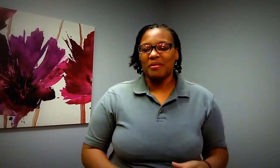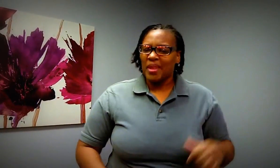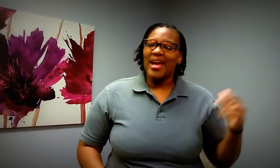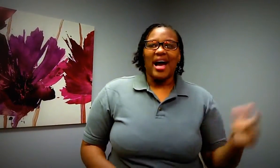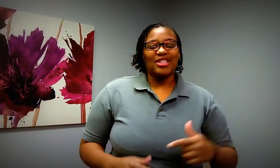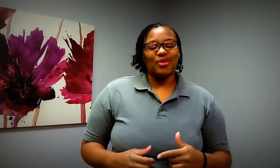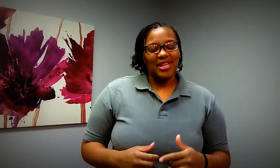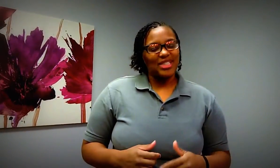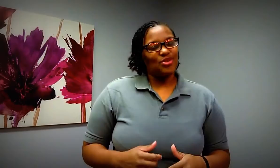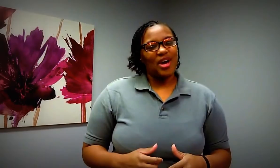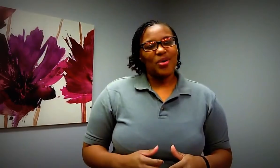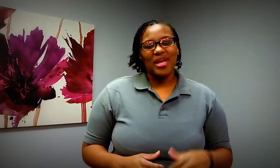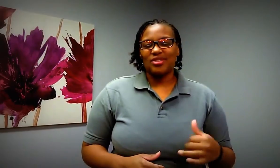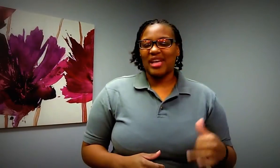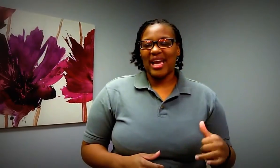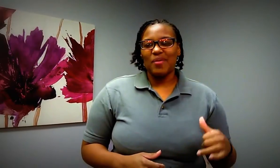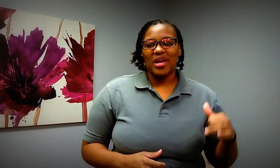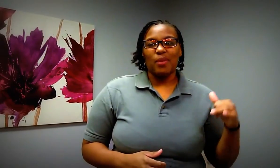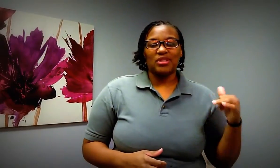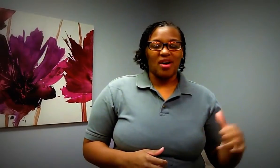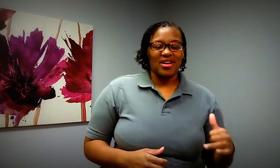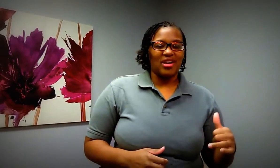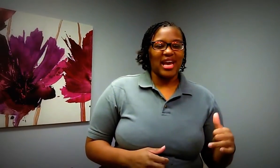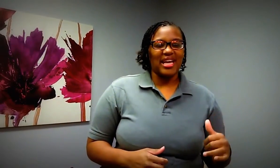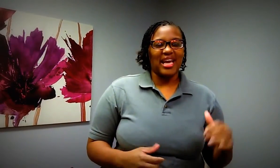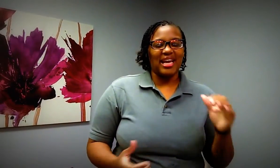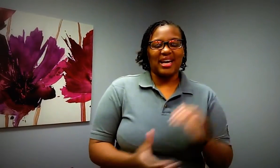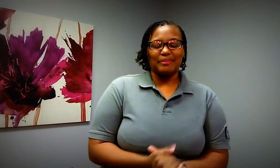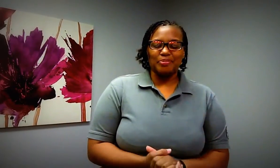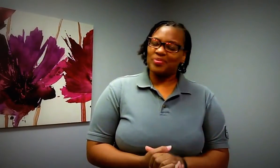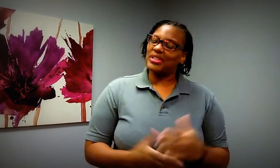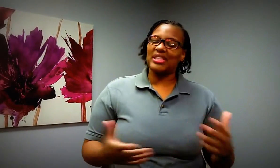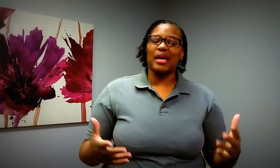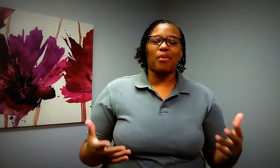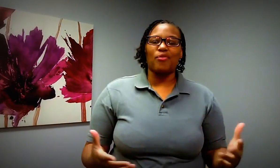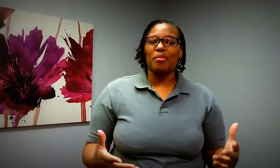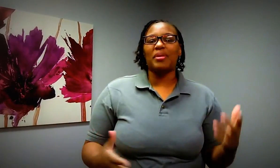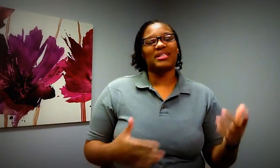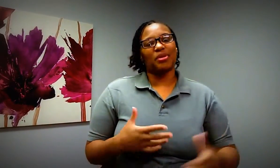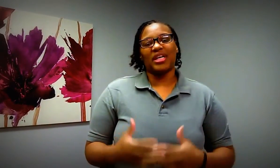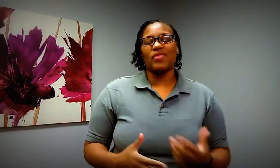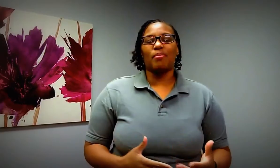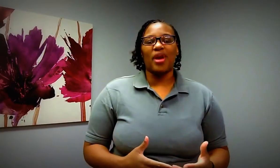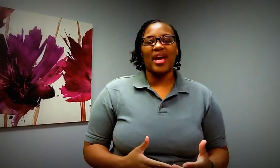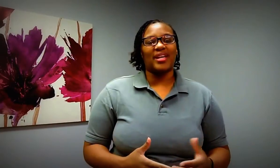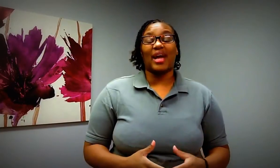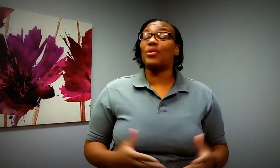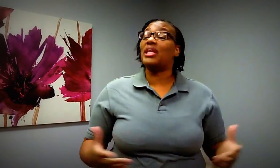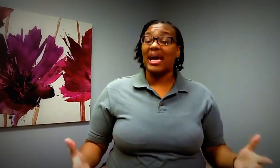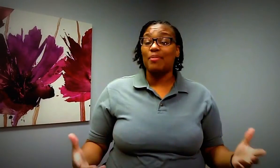i just want to let you know yesterday when i was talking on that and um saying pray for me because i'm going to give up bread and i really like